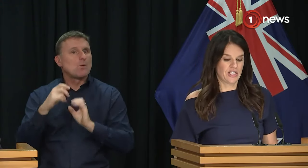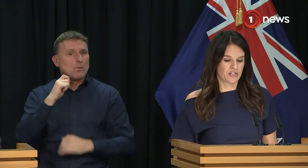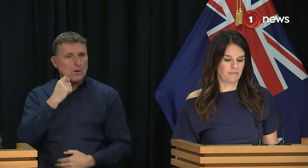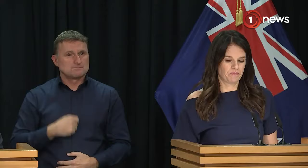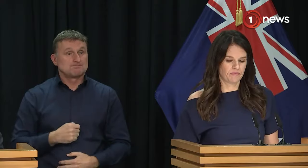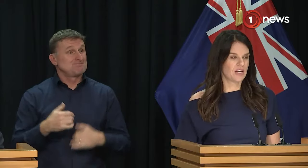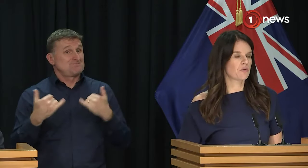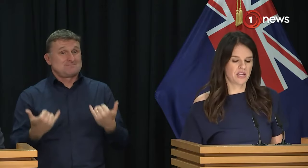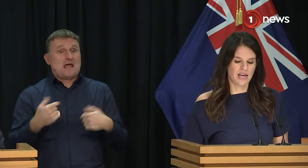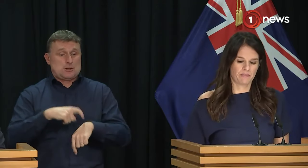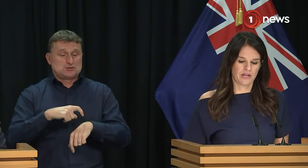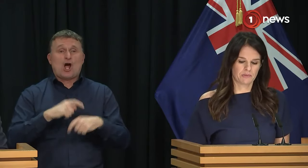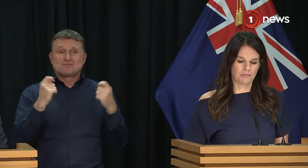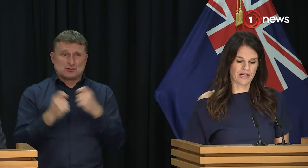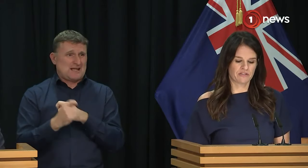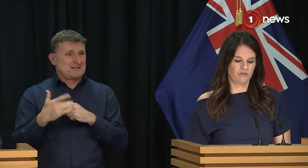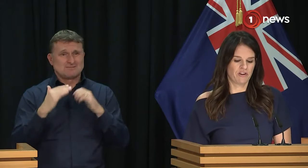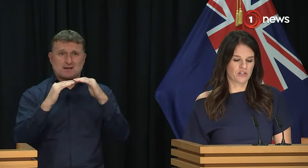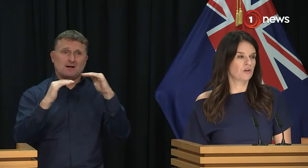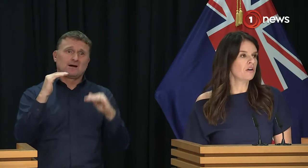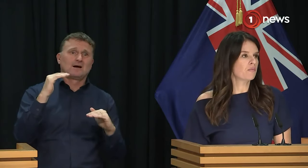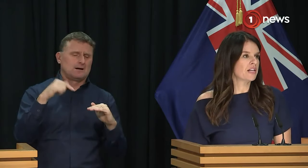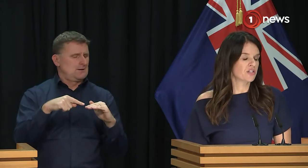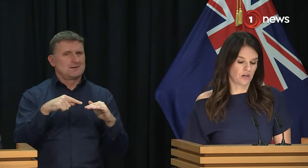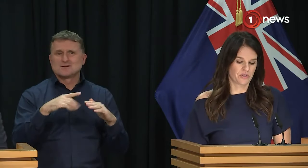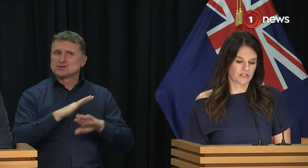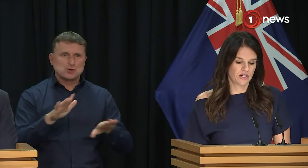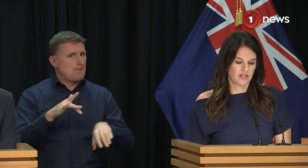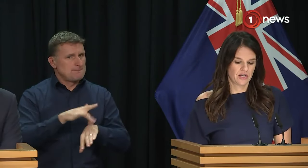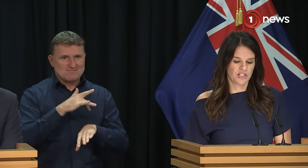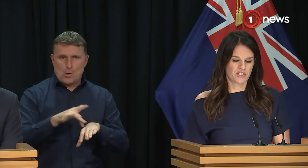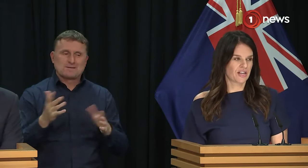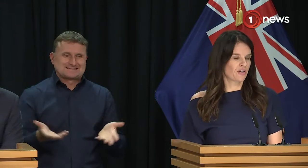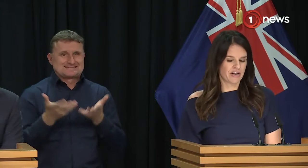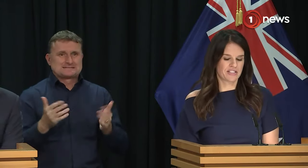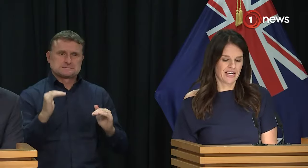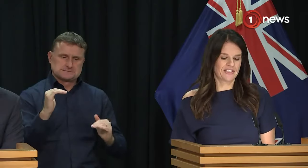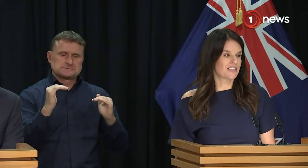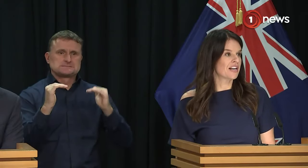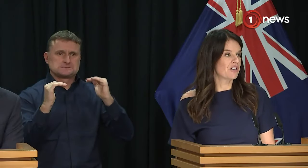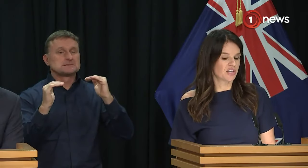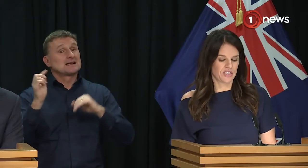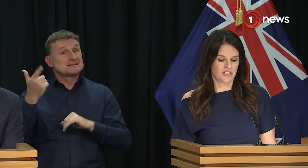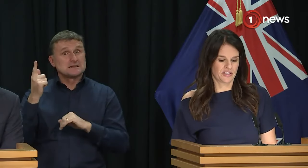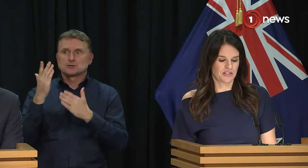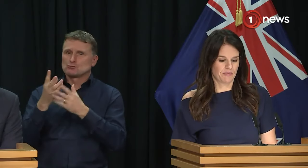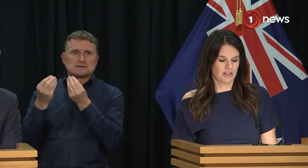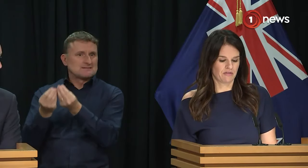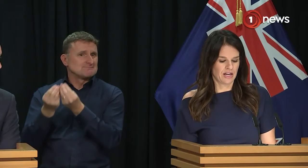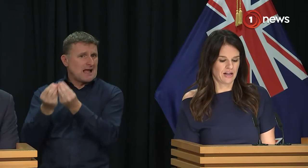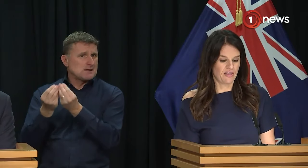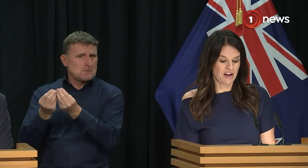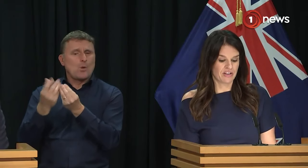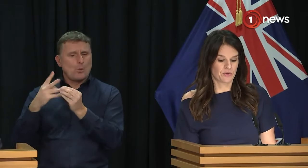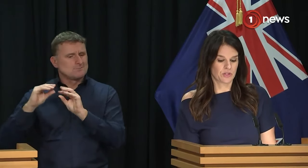time for a change. The equity gap has been in place for far too long and we need to close it. Teachers are the greatest asset in our education system